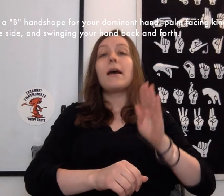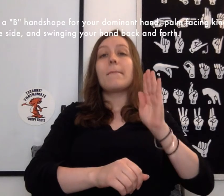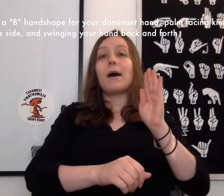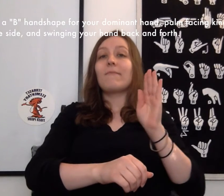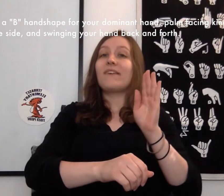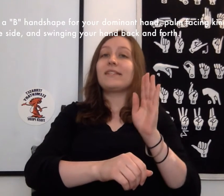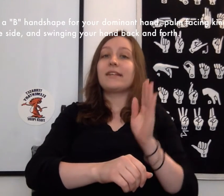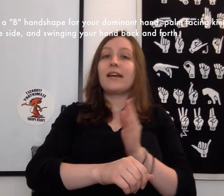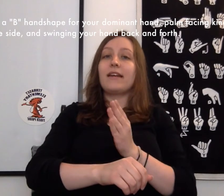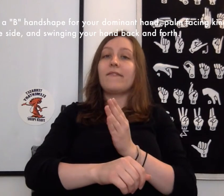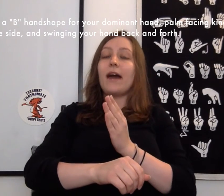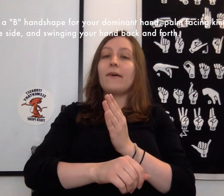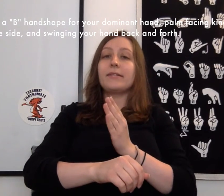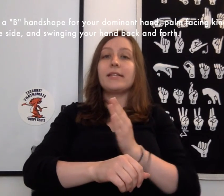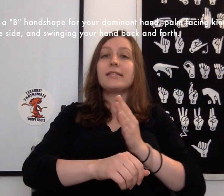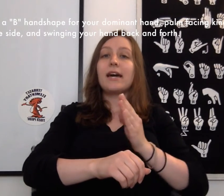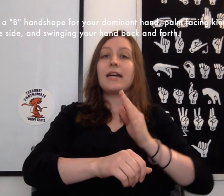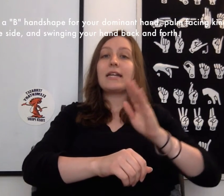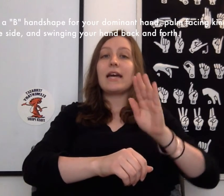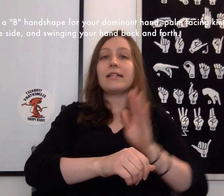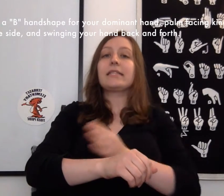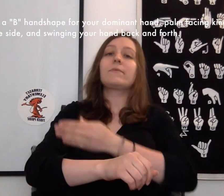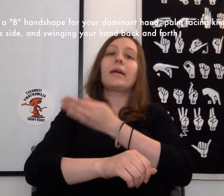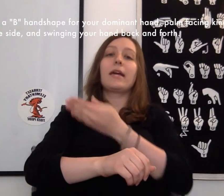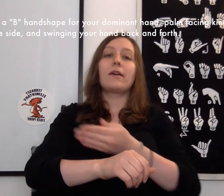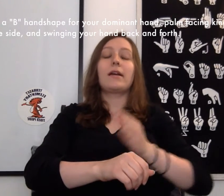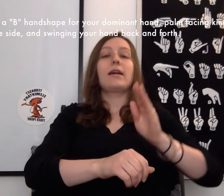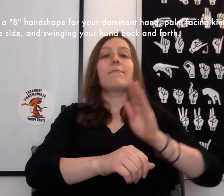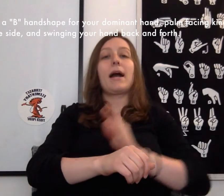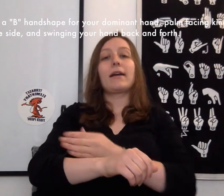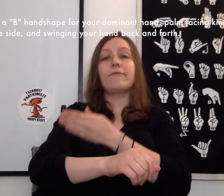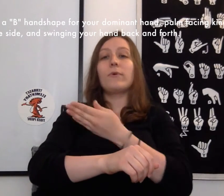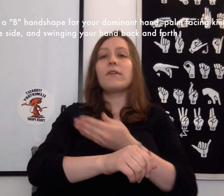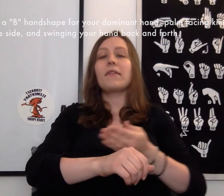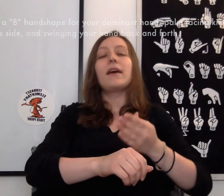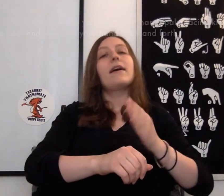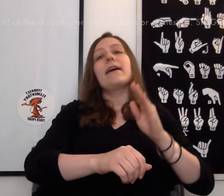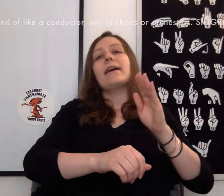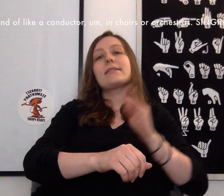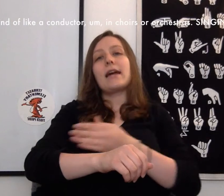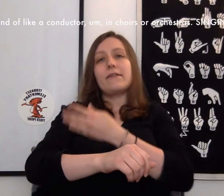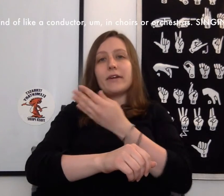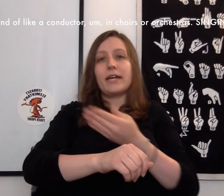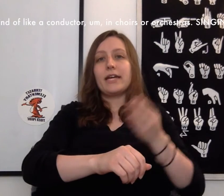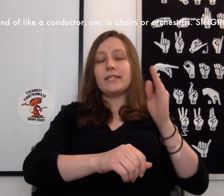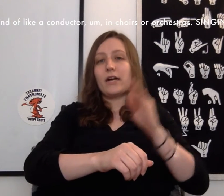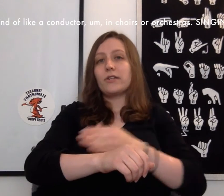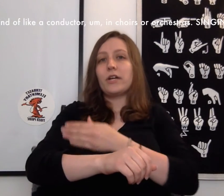palm facing kind of out to the side and swinging your hand back and forth. It's kind of like a conductor